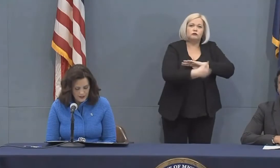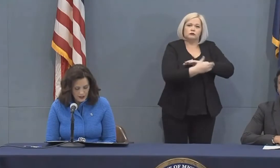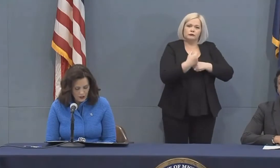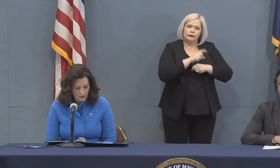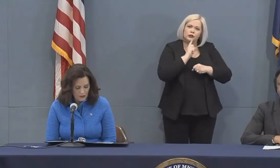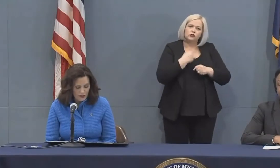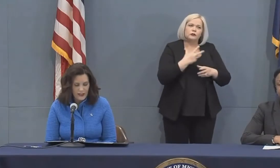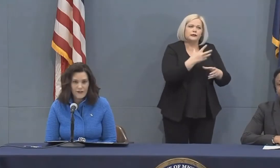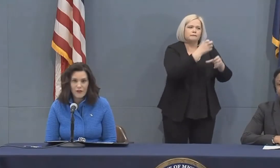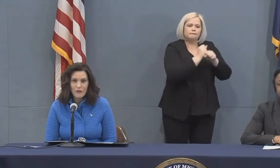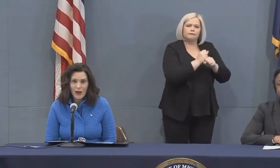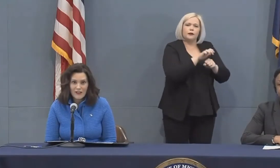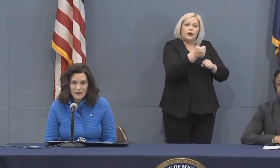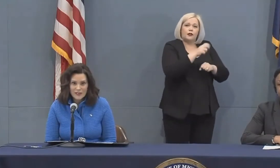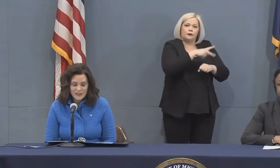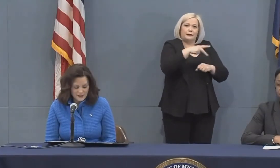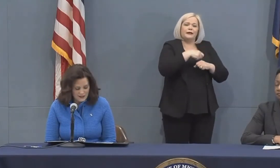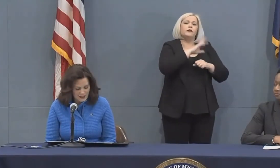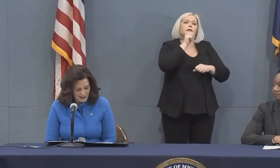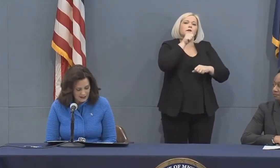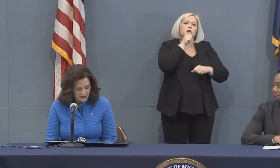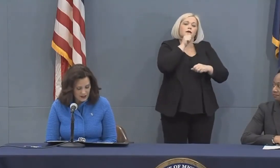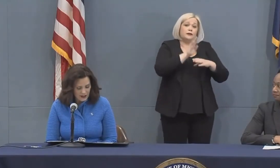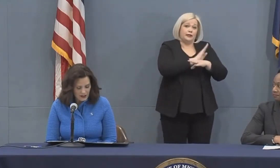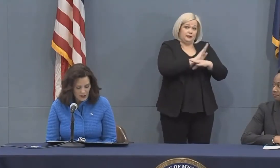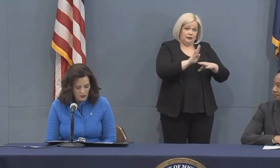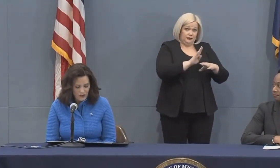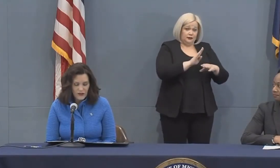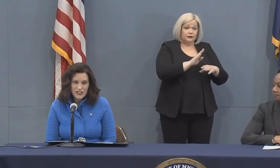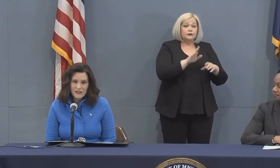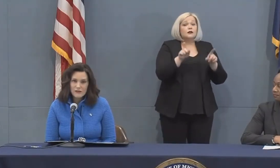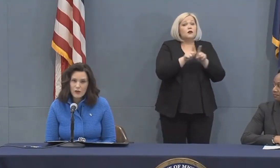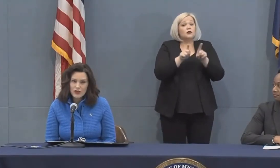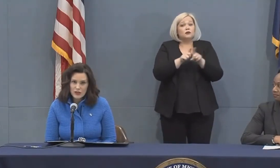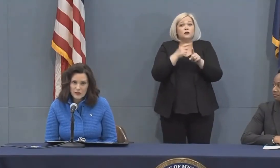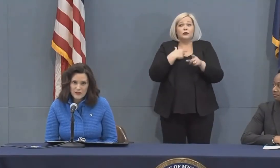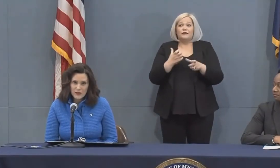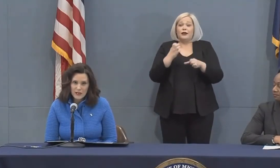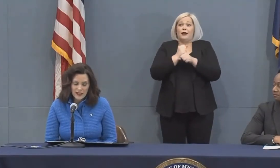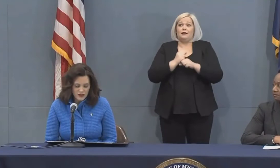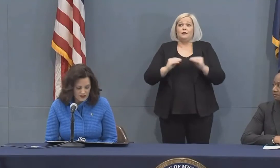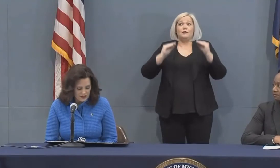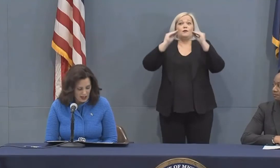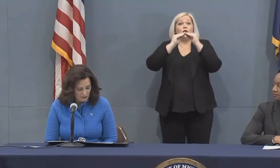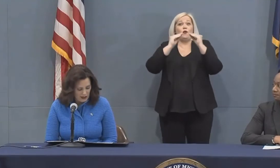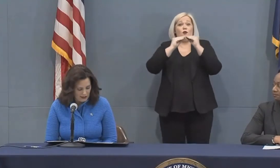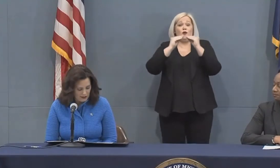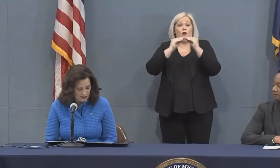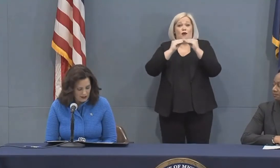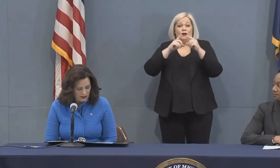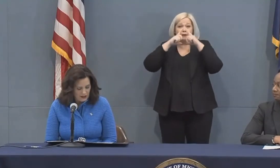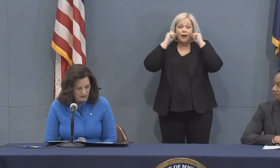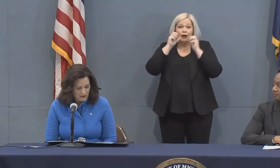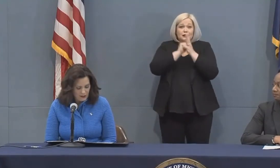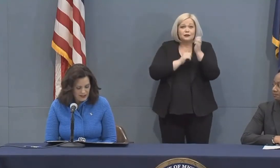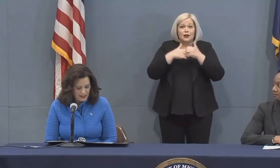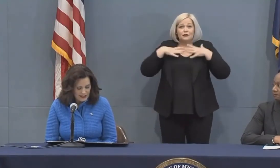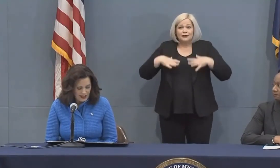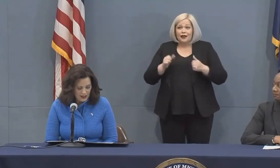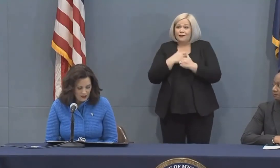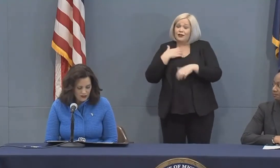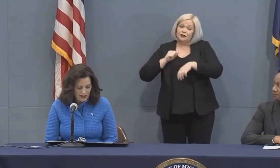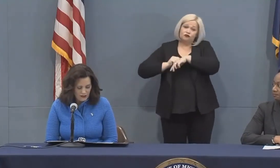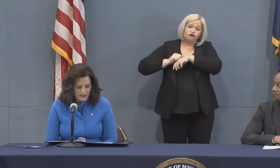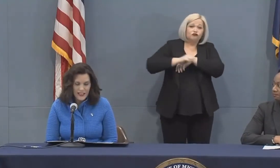we secure PPE from private businesses. And we've received more shipments from the national stockpile. FEMA